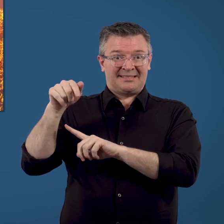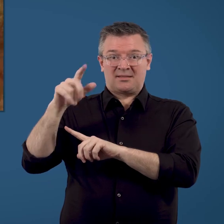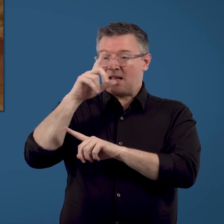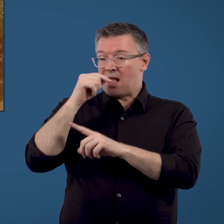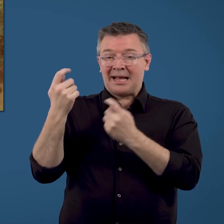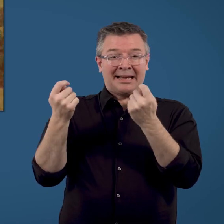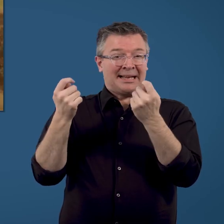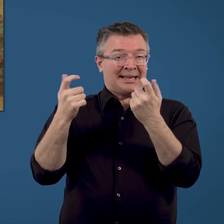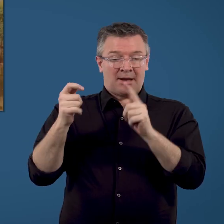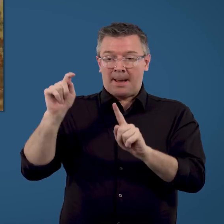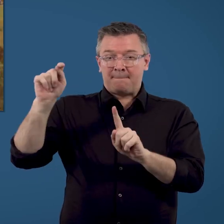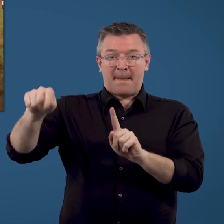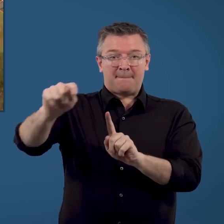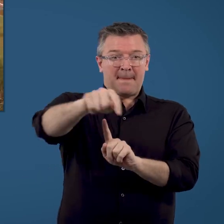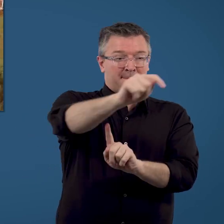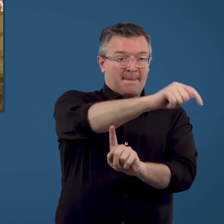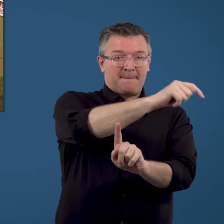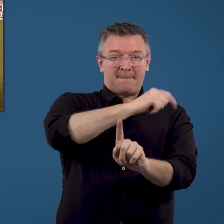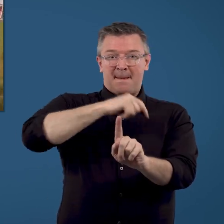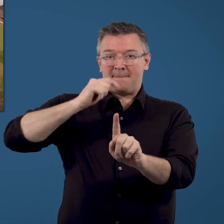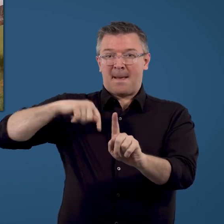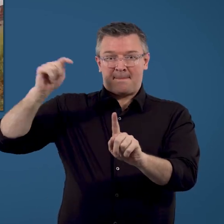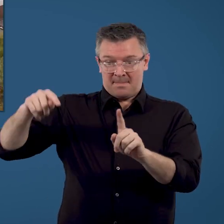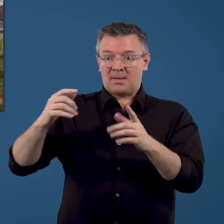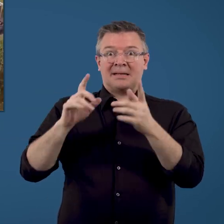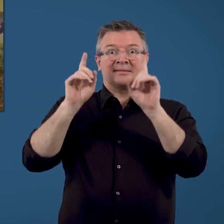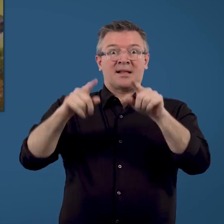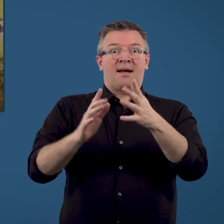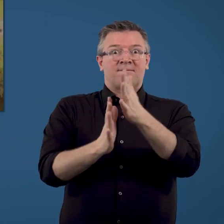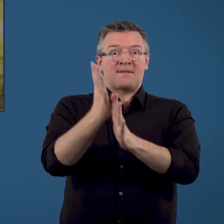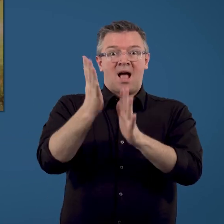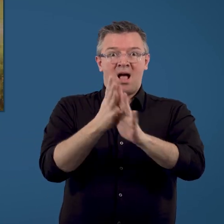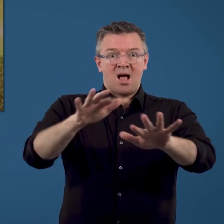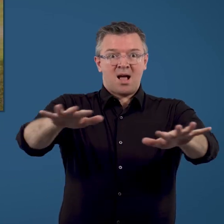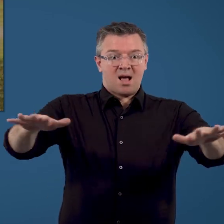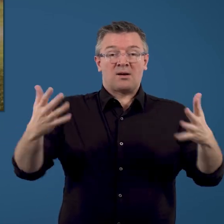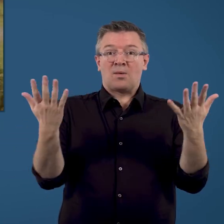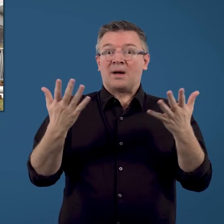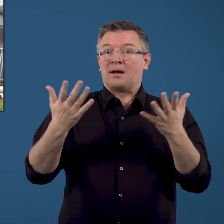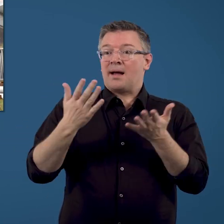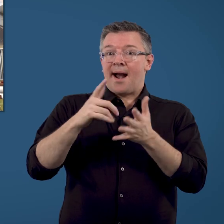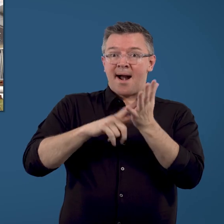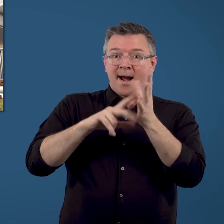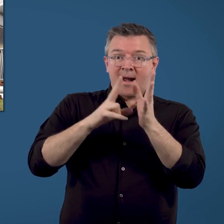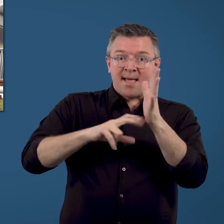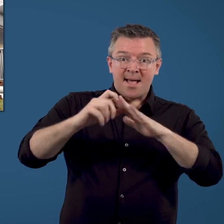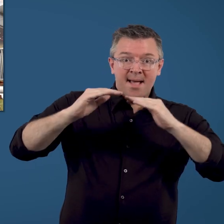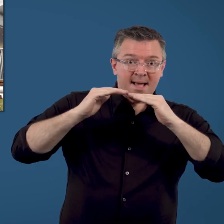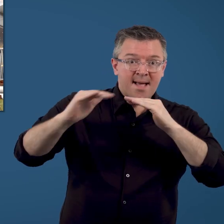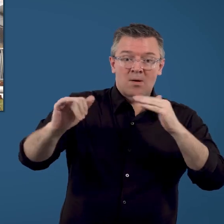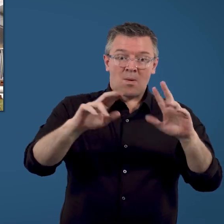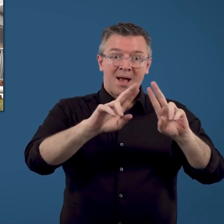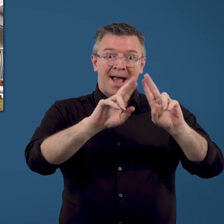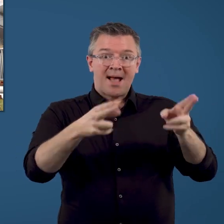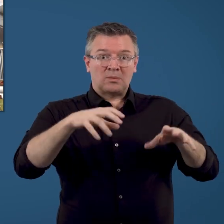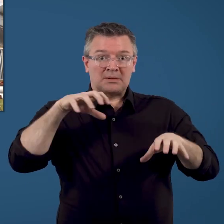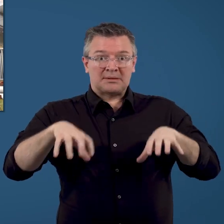shower of sparks that forms fills the air with hot burning embers which will land on nearby vegetation and